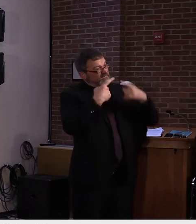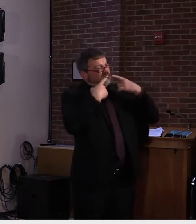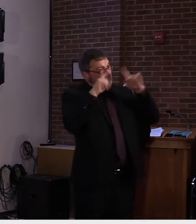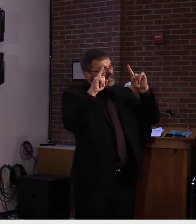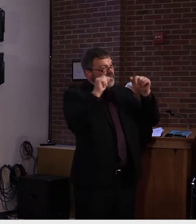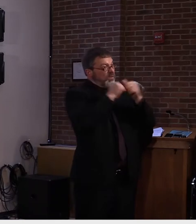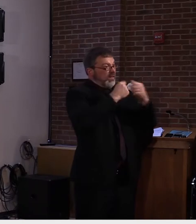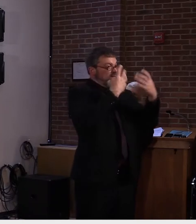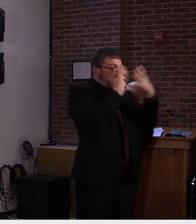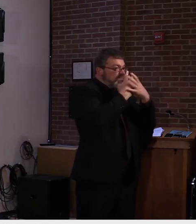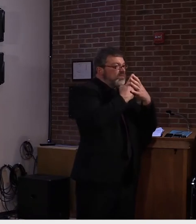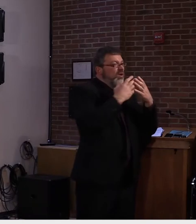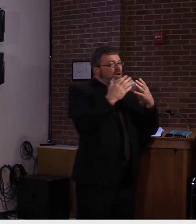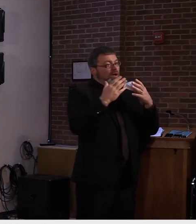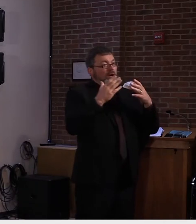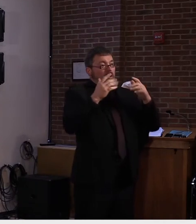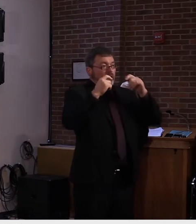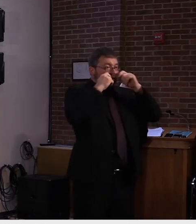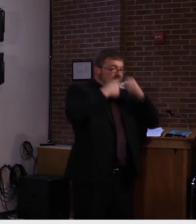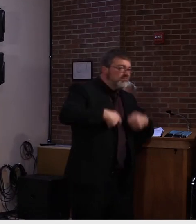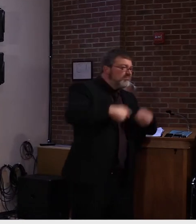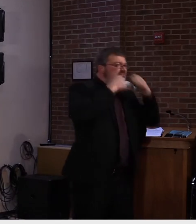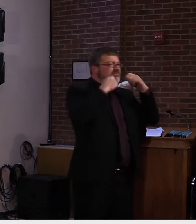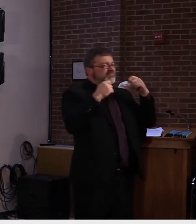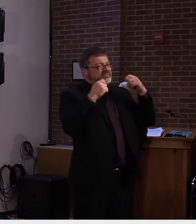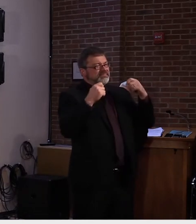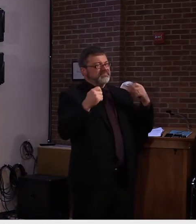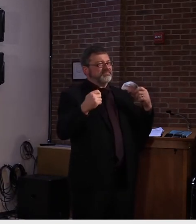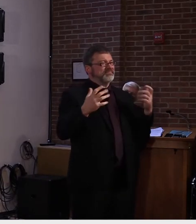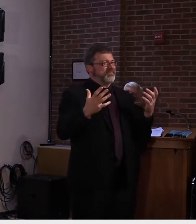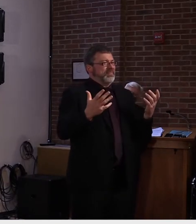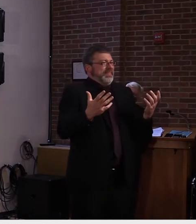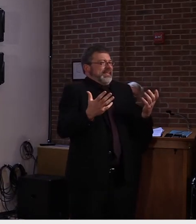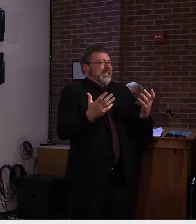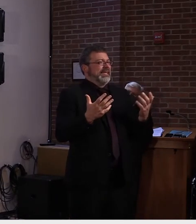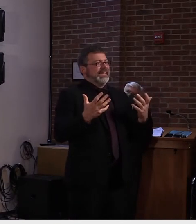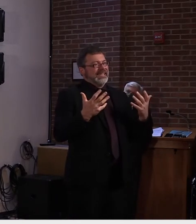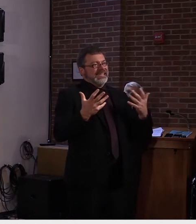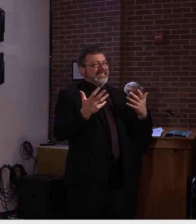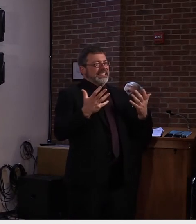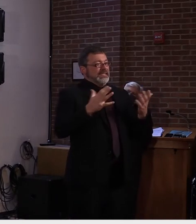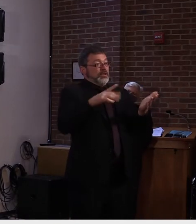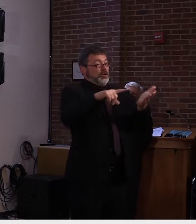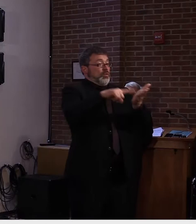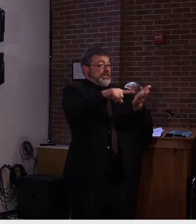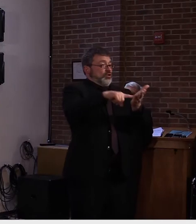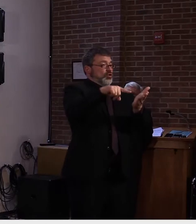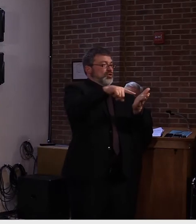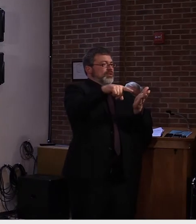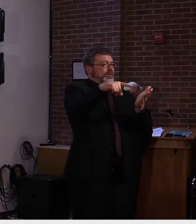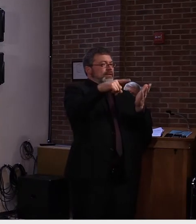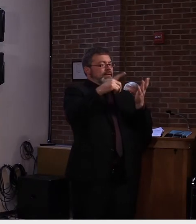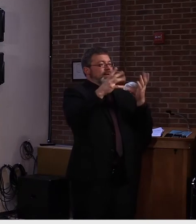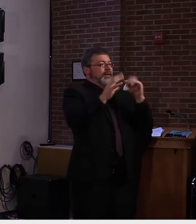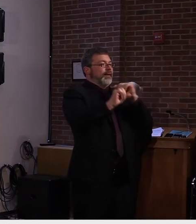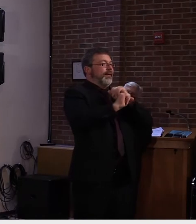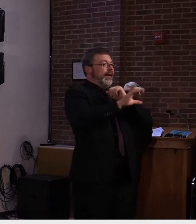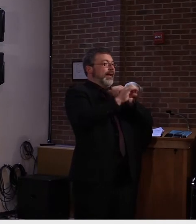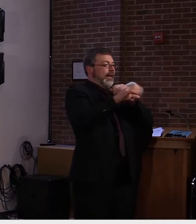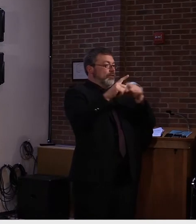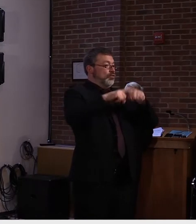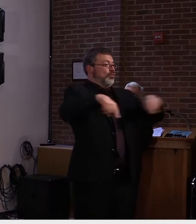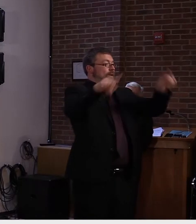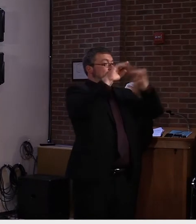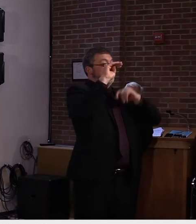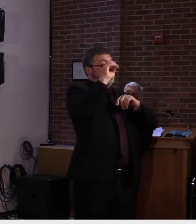Um, but also they took it to a level in the, uh, discussions with the media that perhaps it